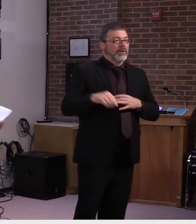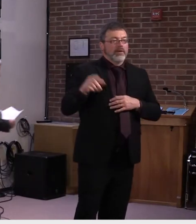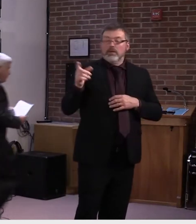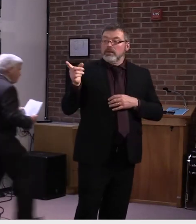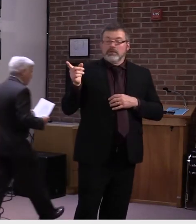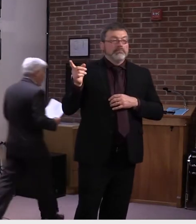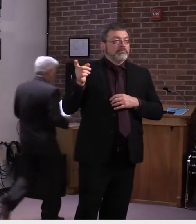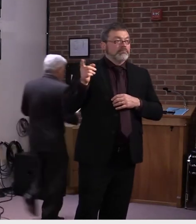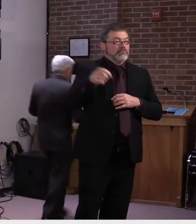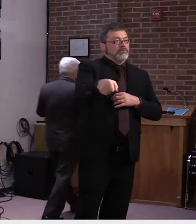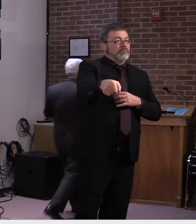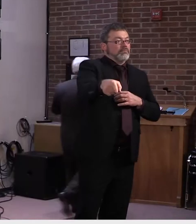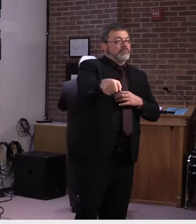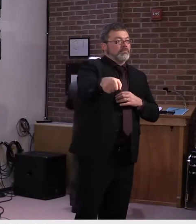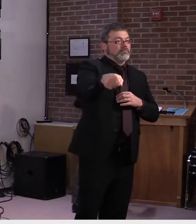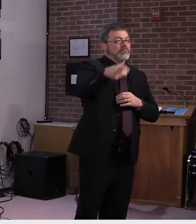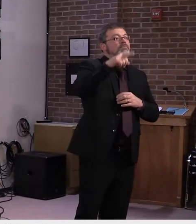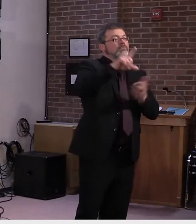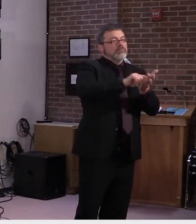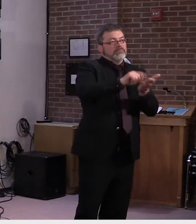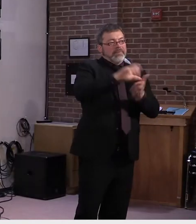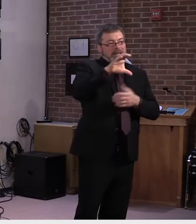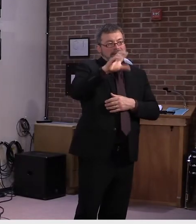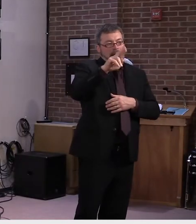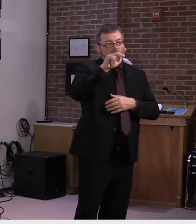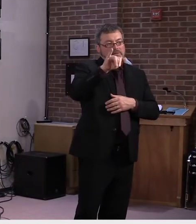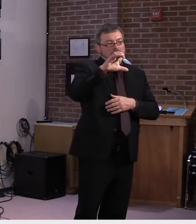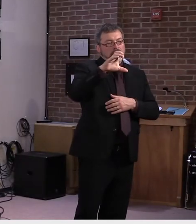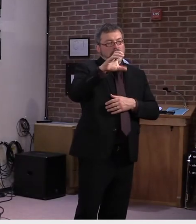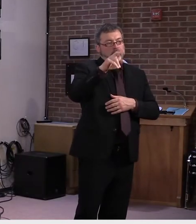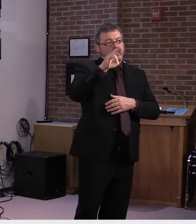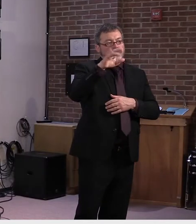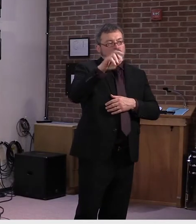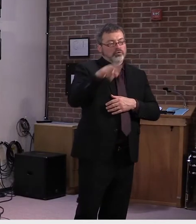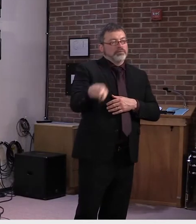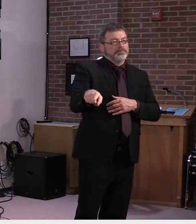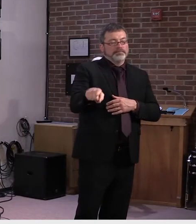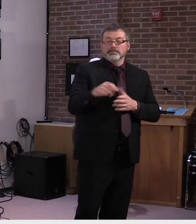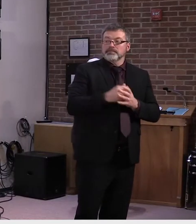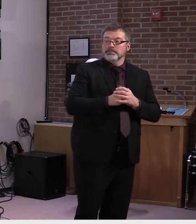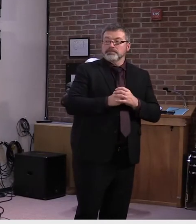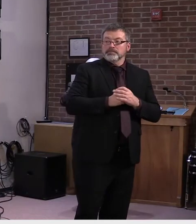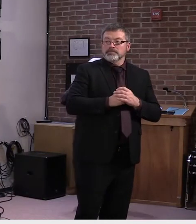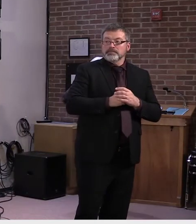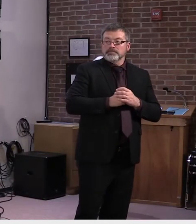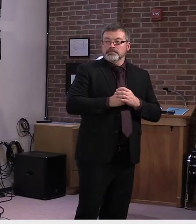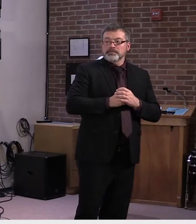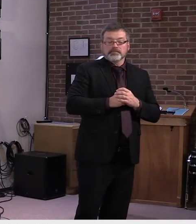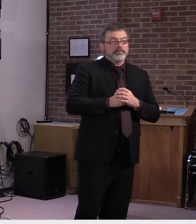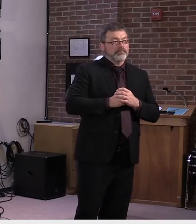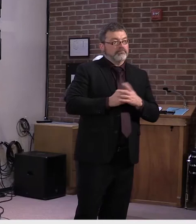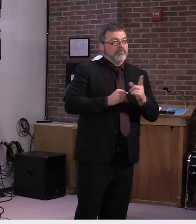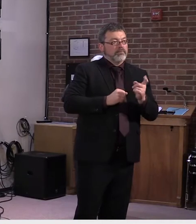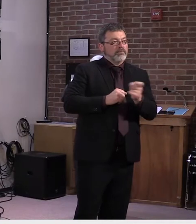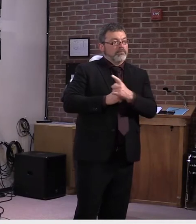Good morning, Governor. Uh, forgive me if, uh, uh, didn't hear I had a bad connection to